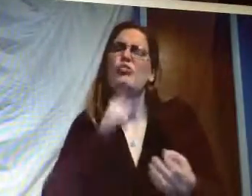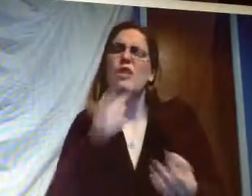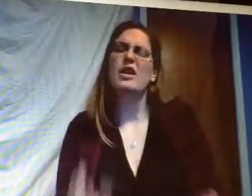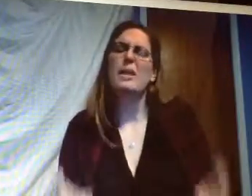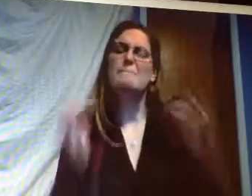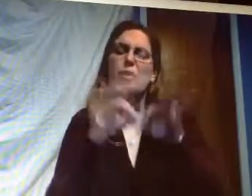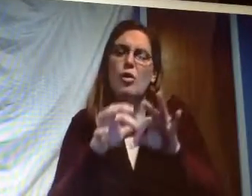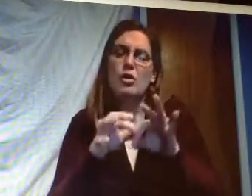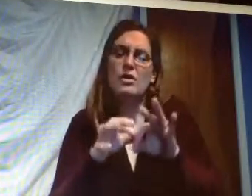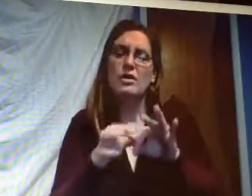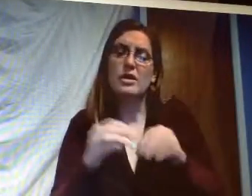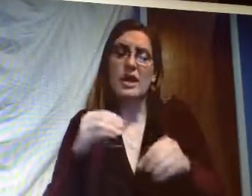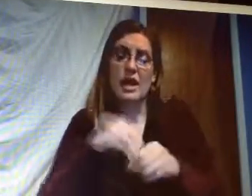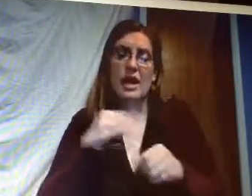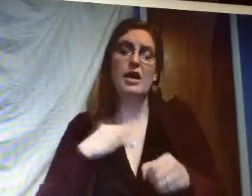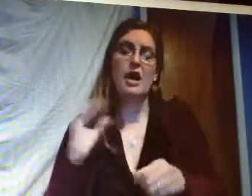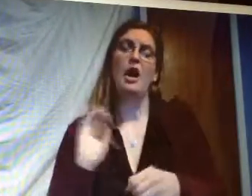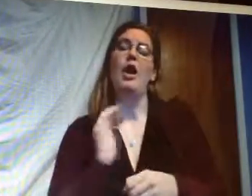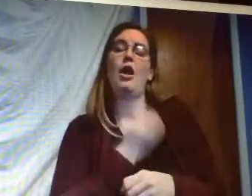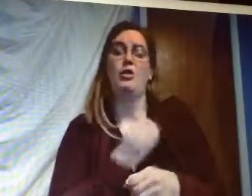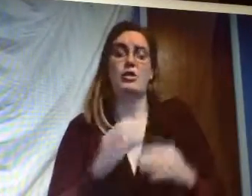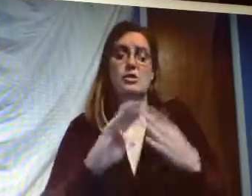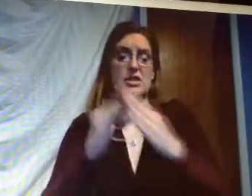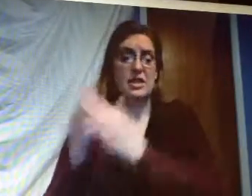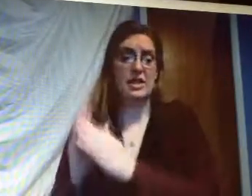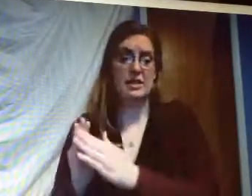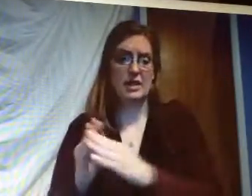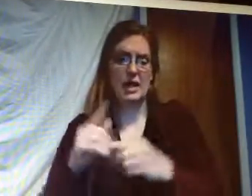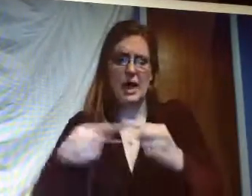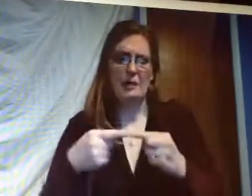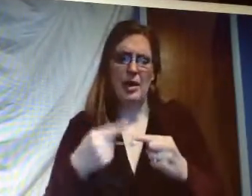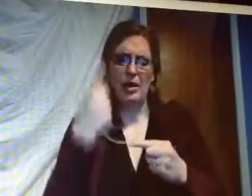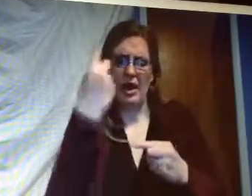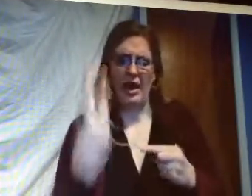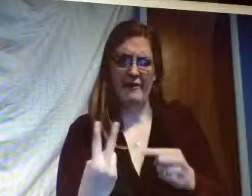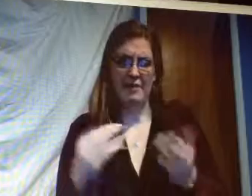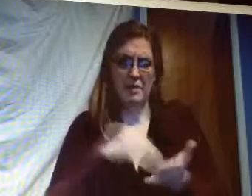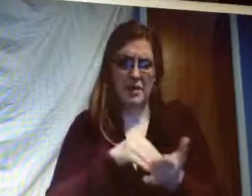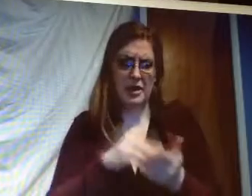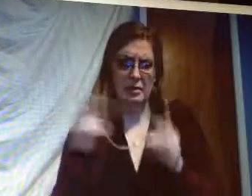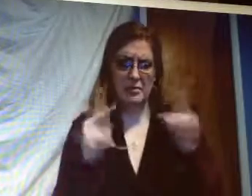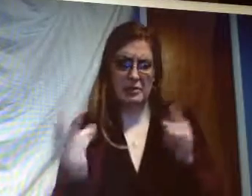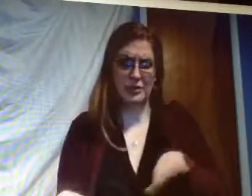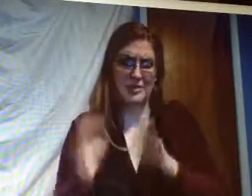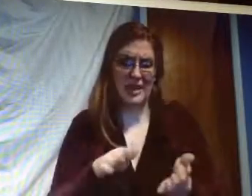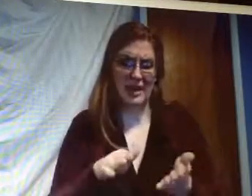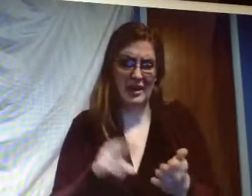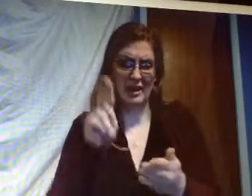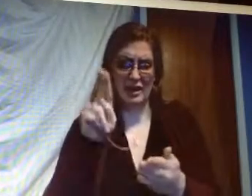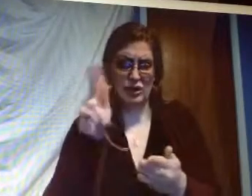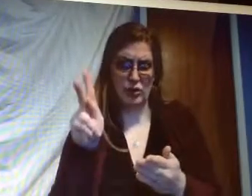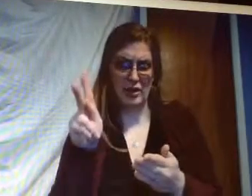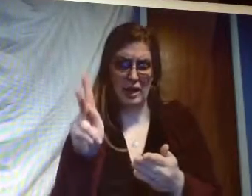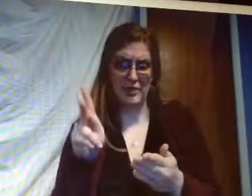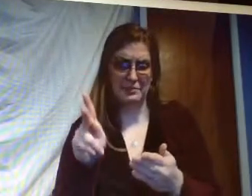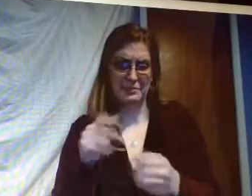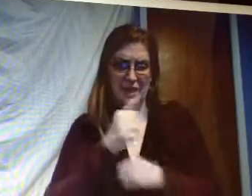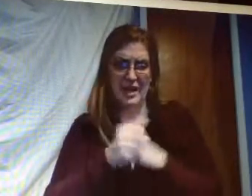but it's really important in our cities because half a million people die in the UK